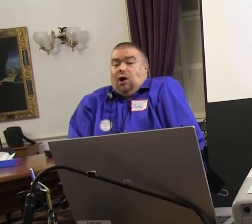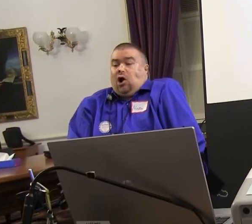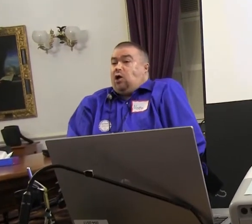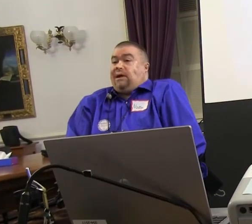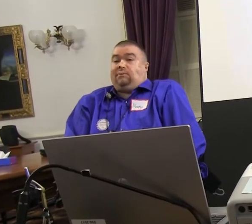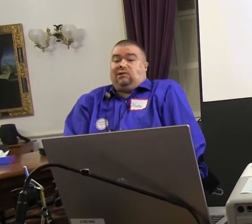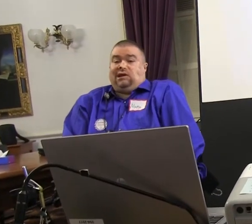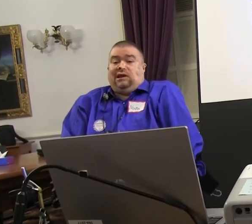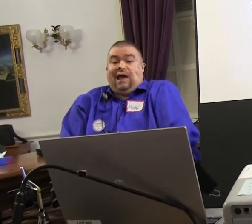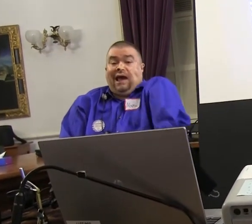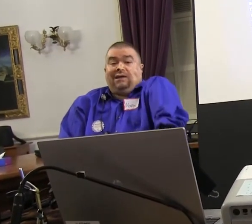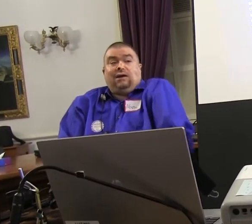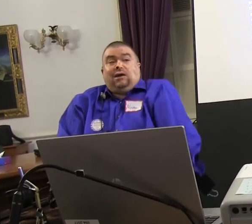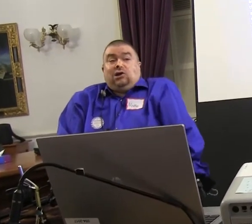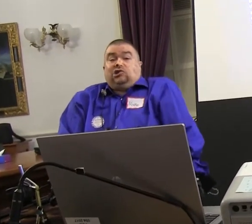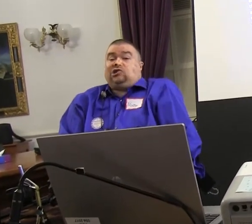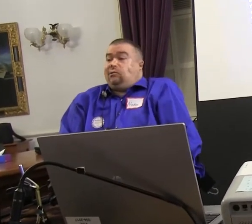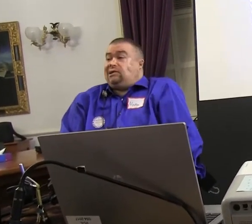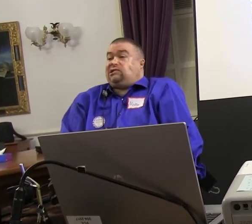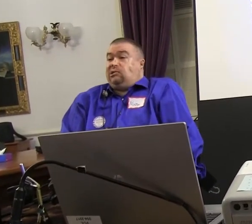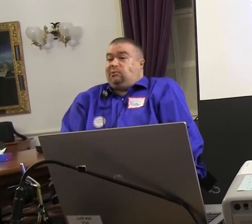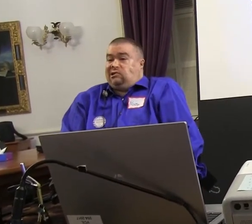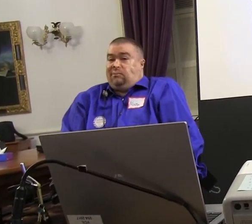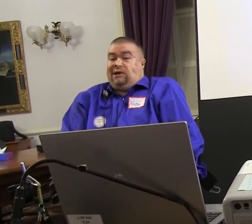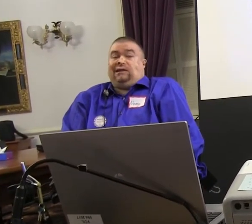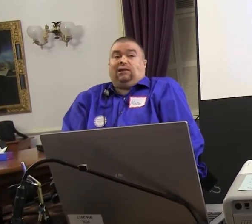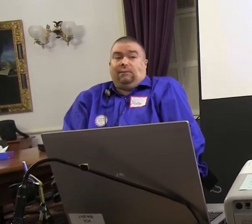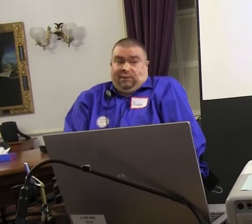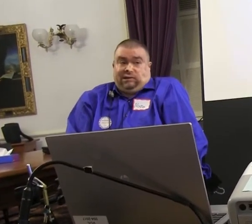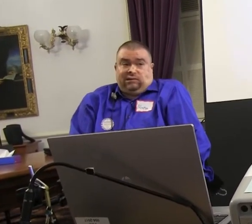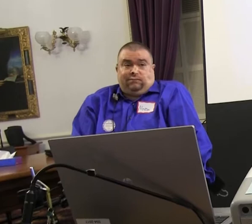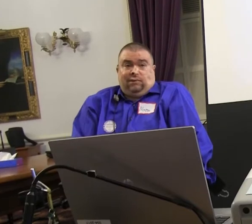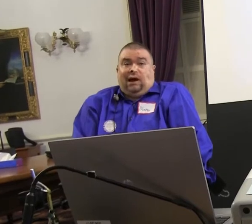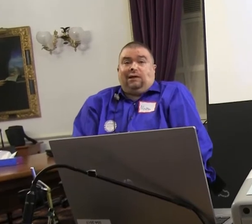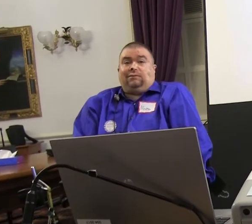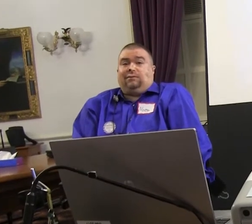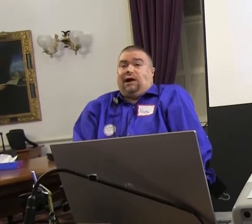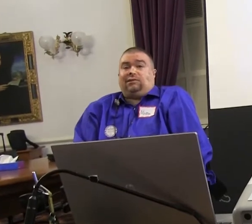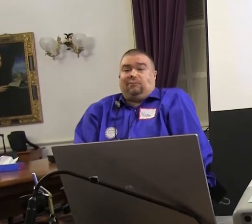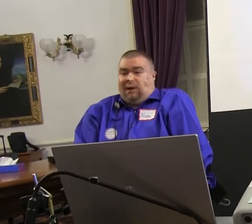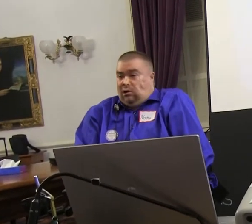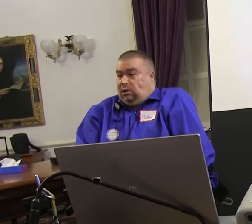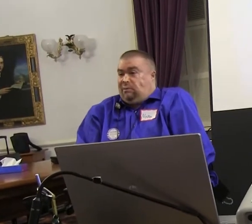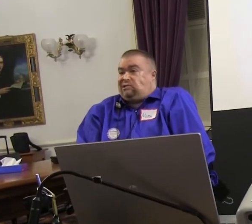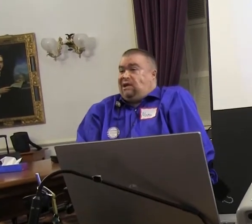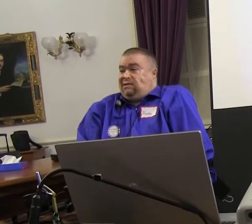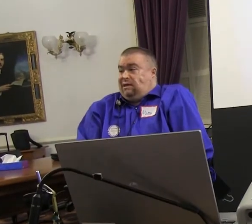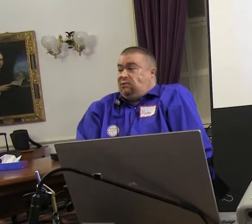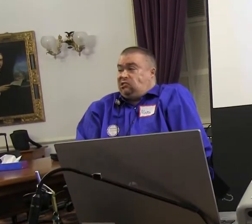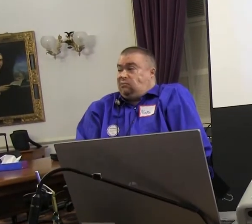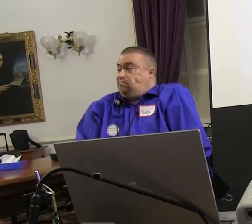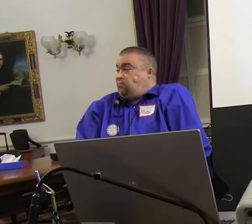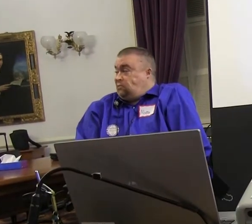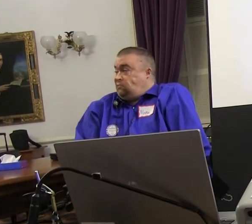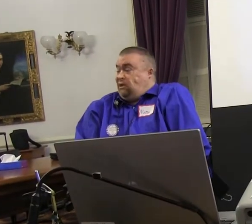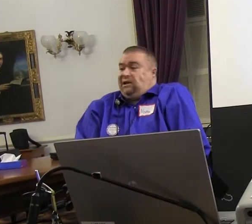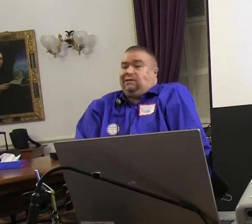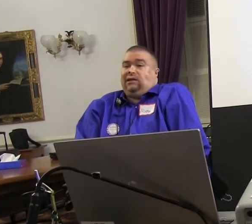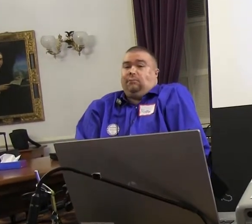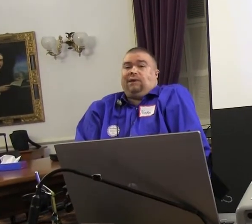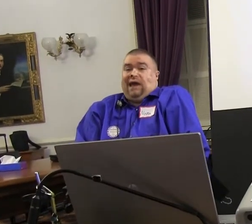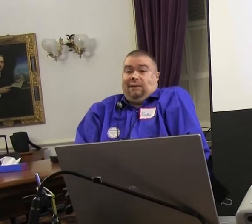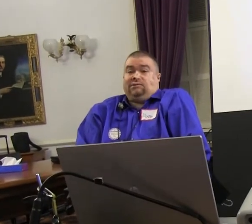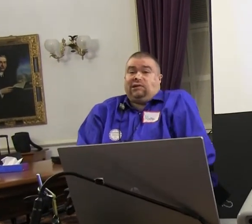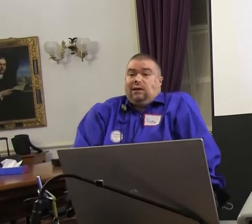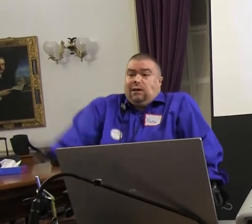arm amputee, and she was actually a participant in the Olympics. Not the Paralympics, anything, but she participated